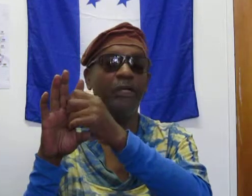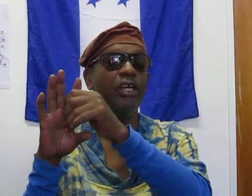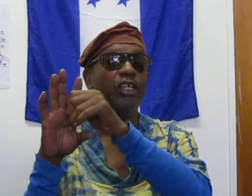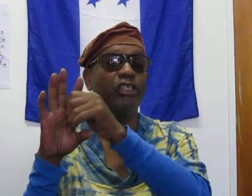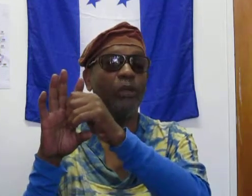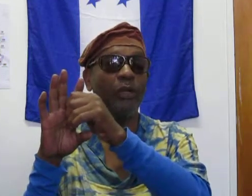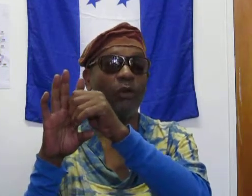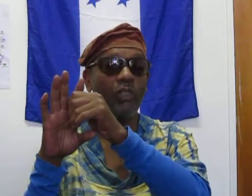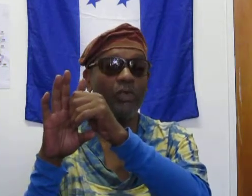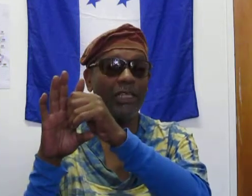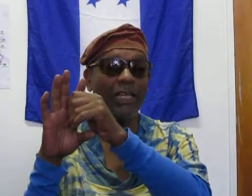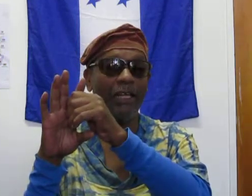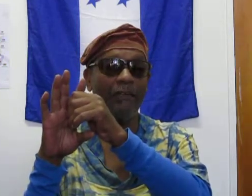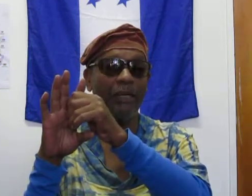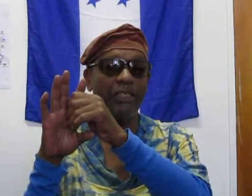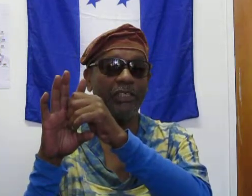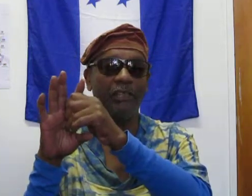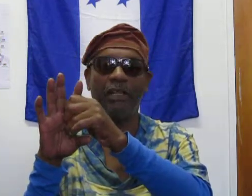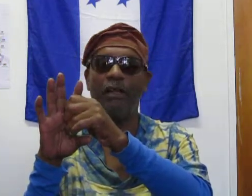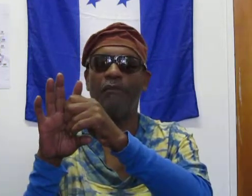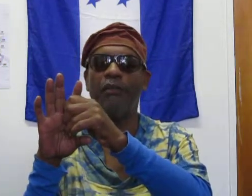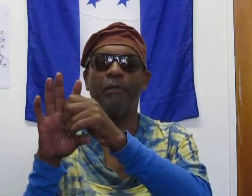yeah, so, but also getting their information from,